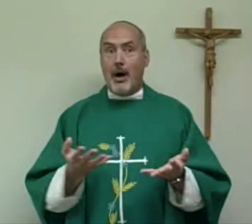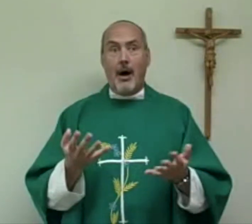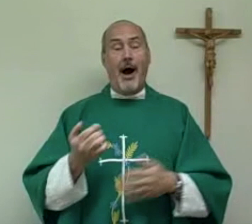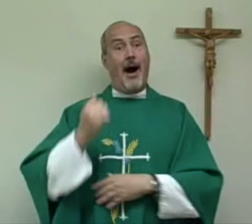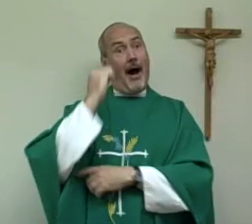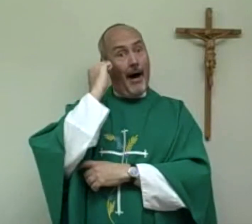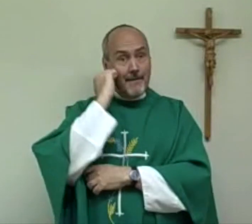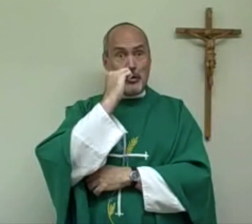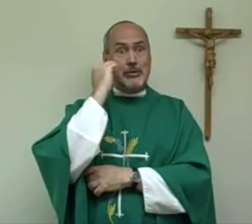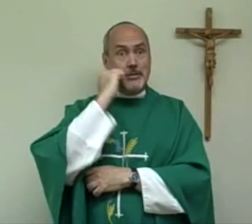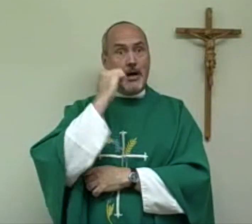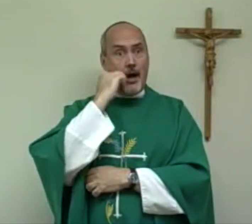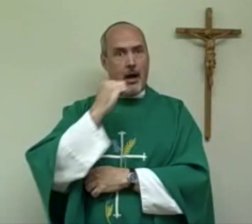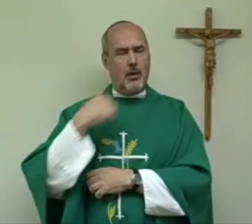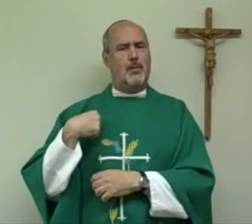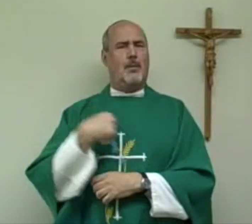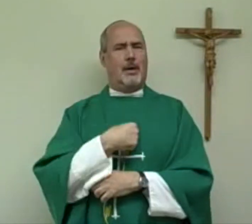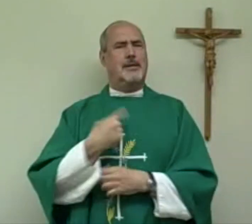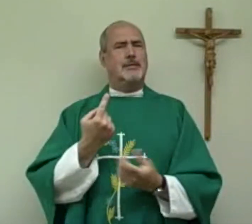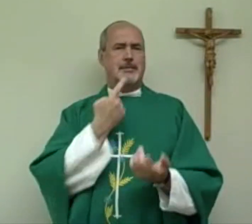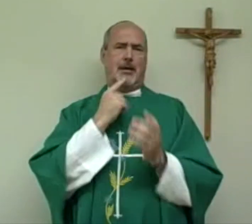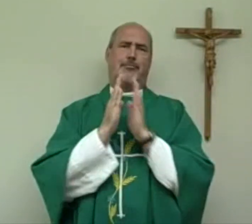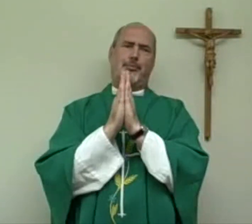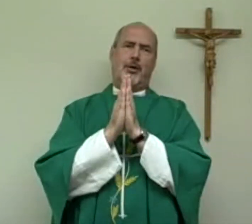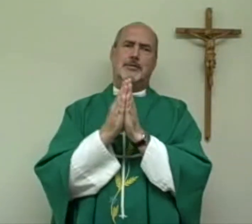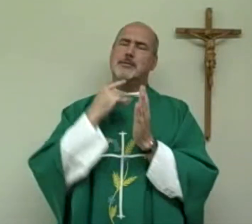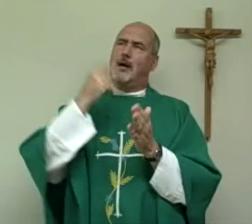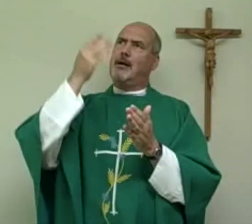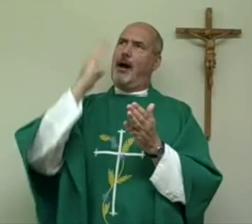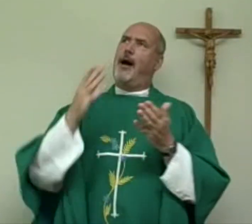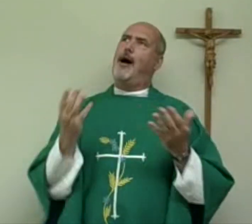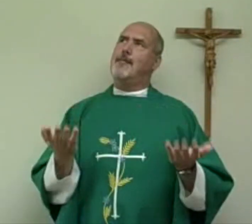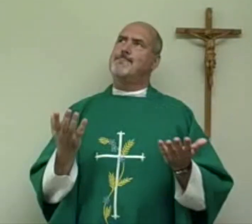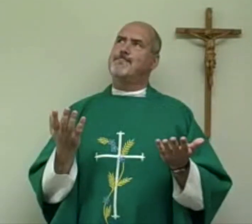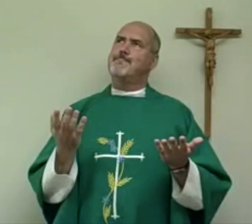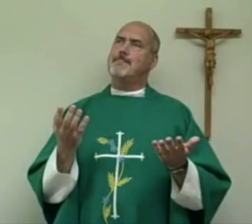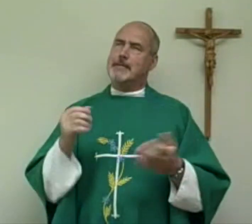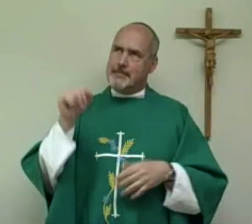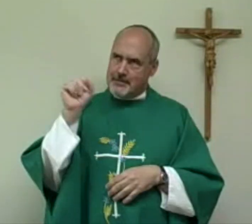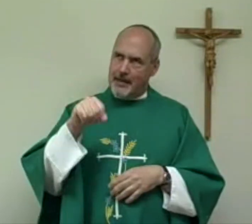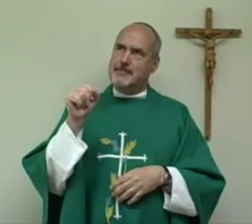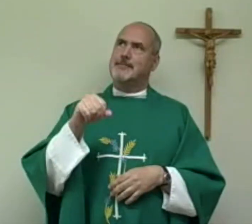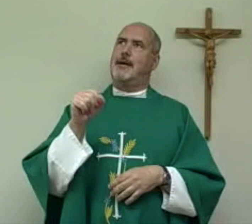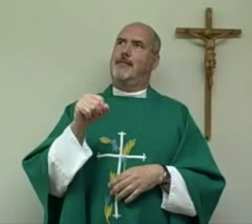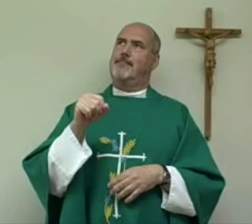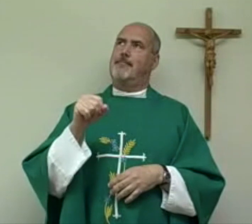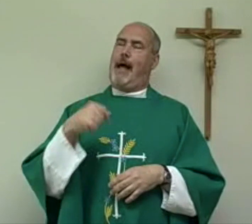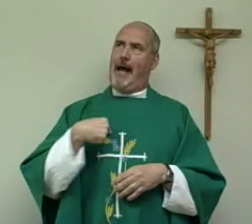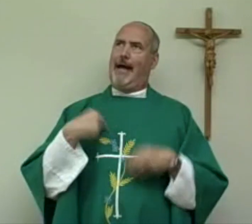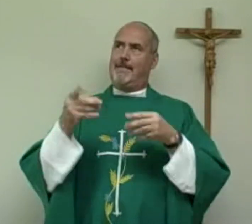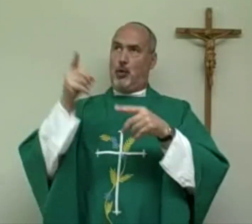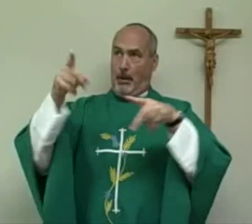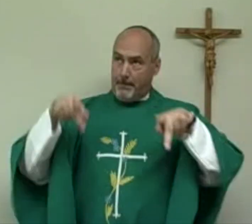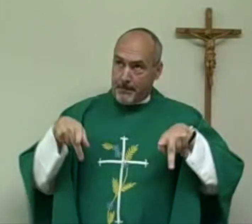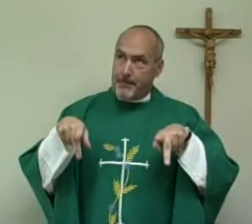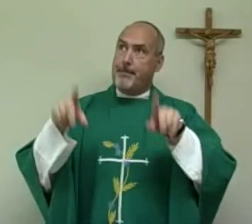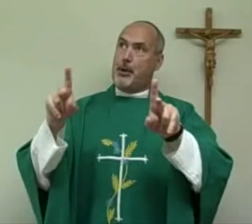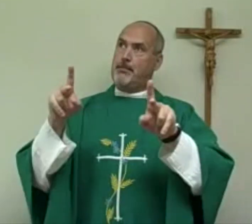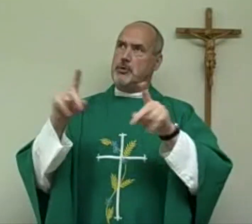hearts. And it's important for us that every day we pray to God. And we say to him, yes,